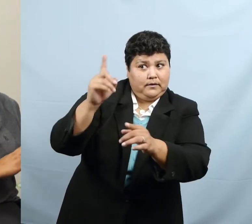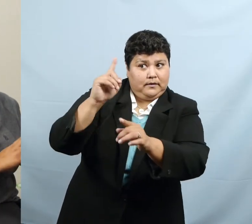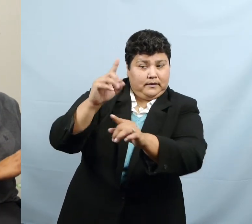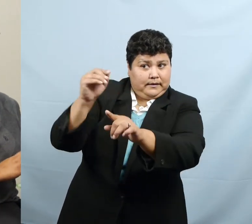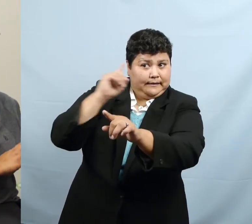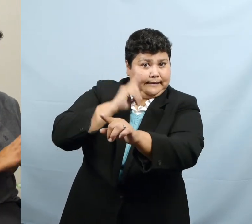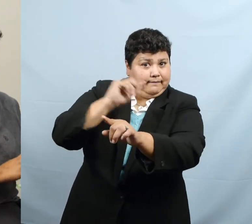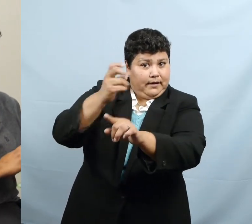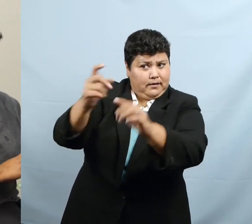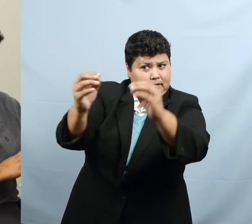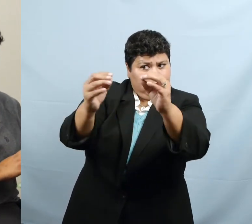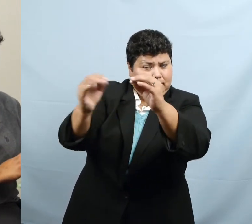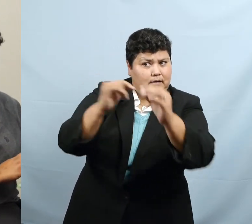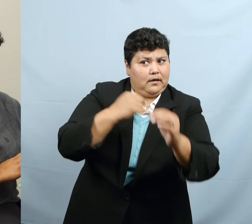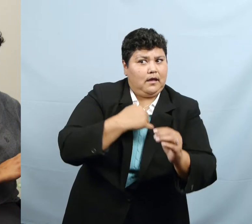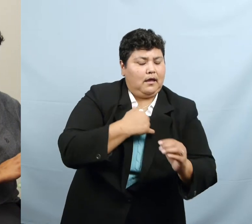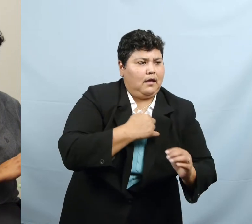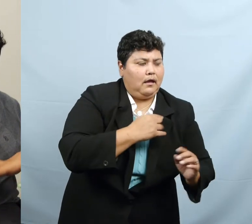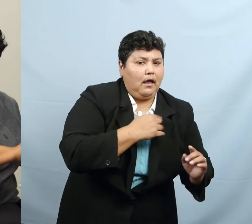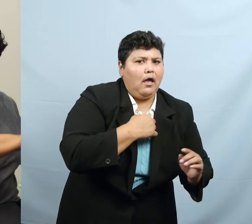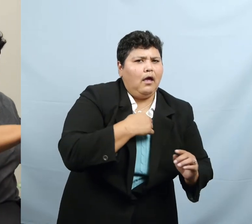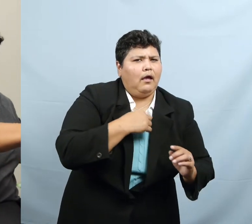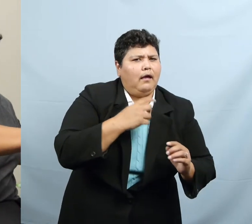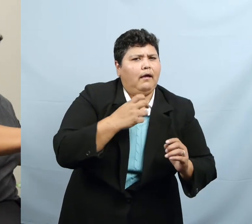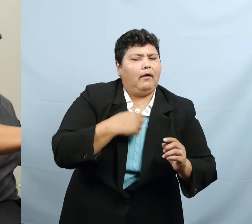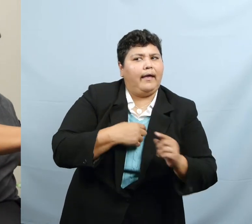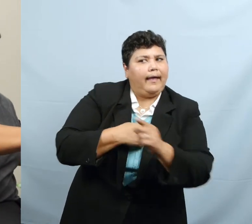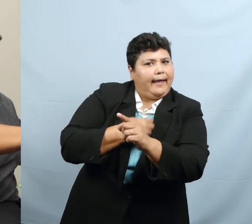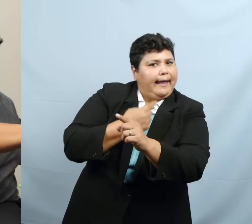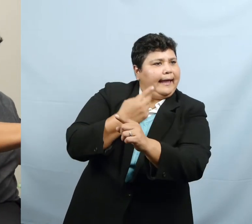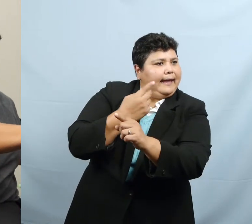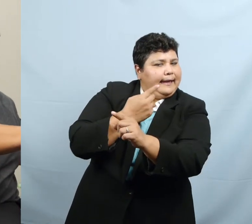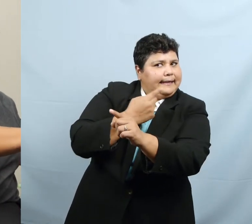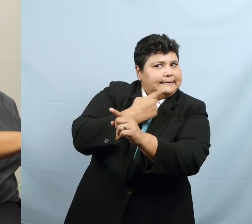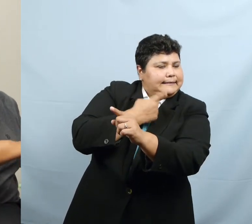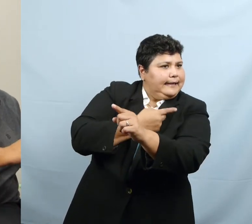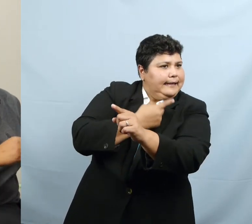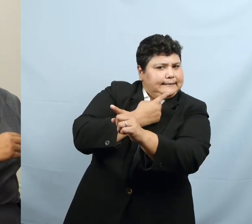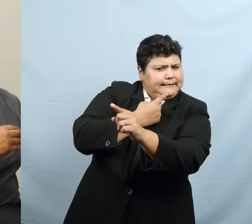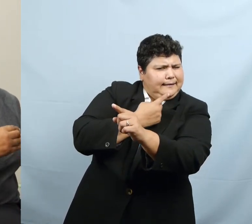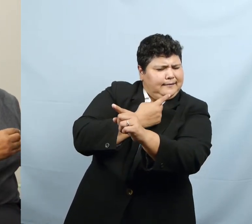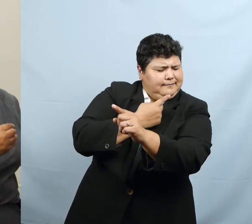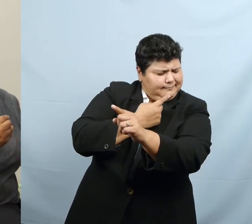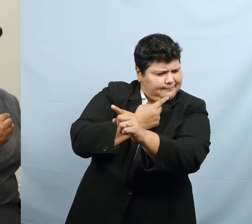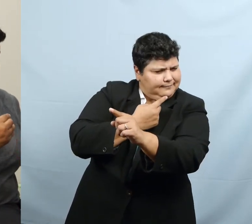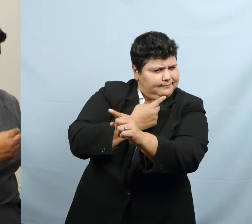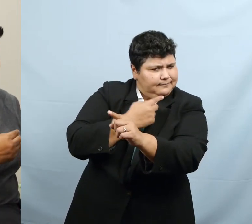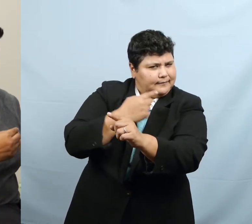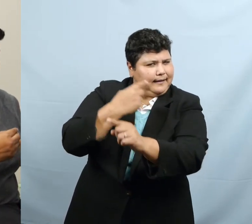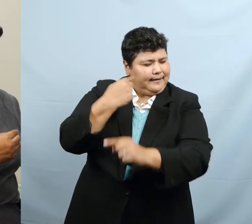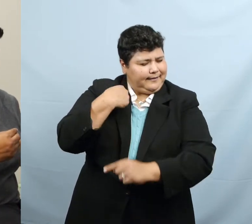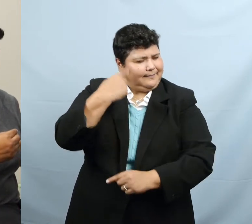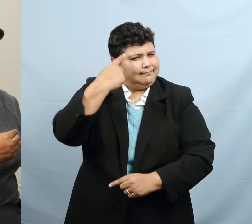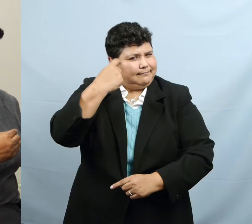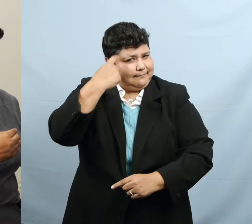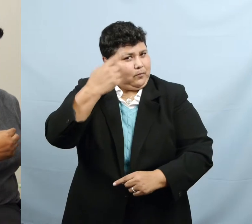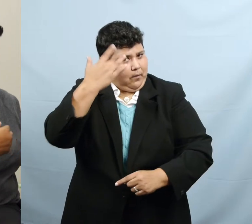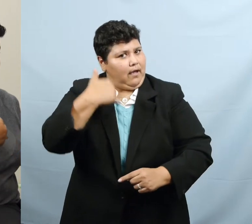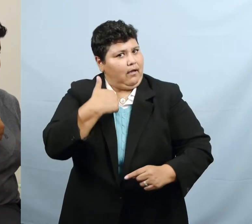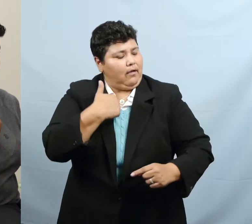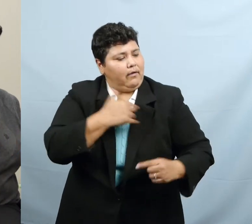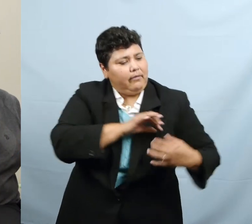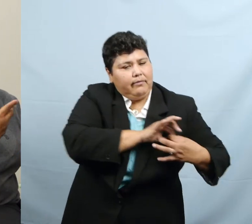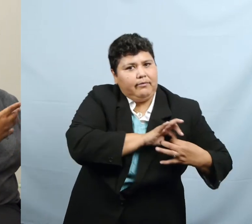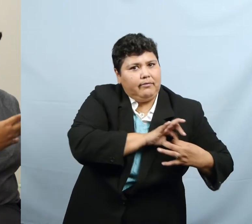aligning myself too much with the sister, feeling distant from the brother, that instead of voicing in first person,